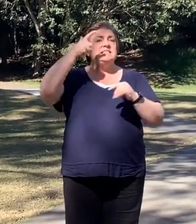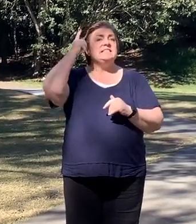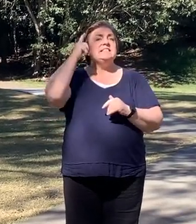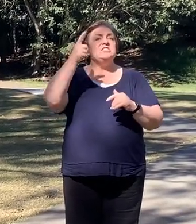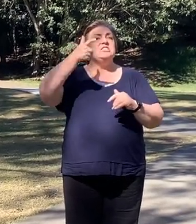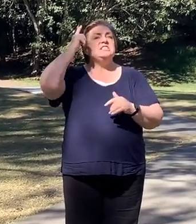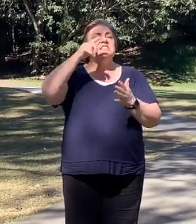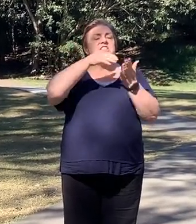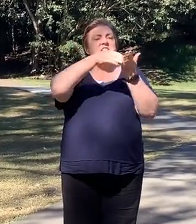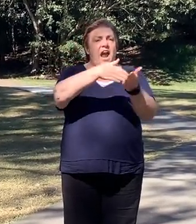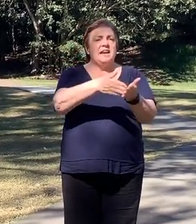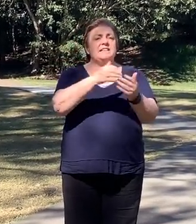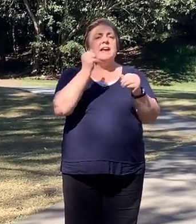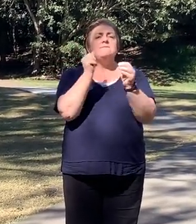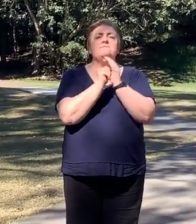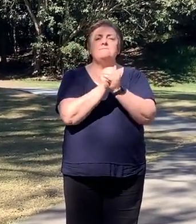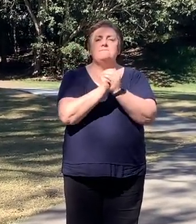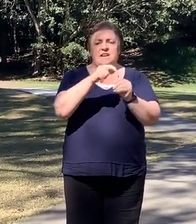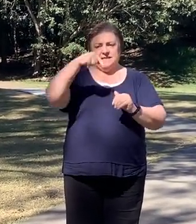their friends here at school.